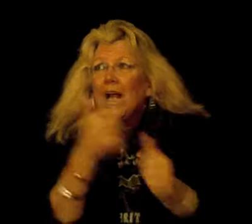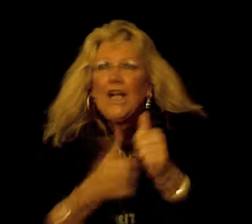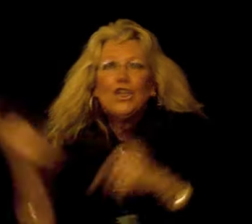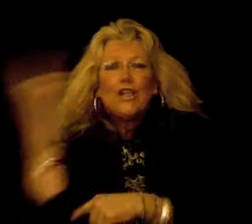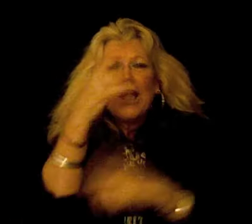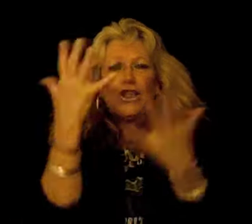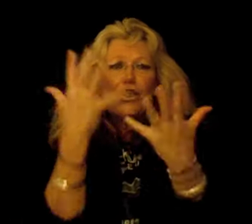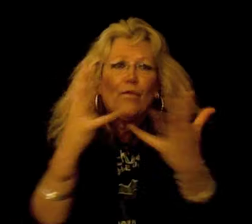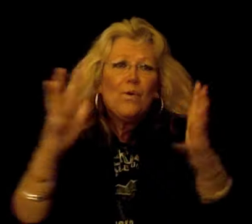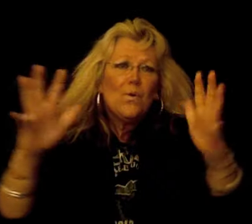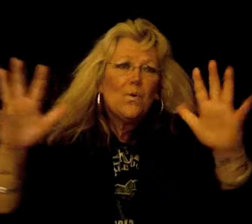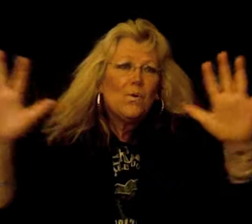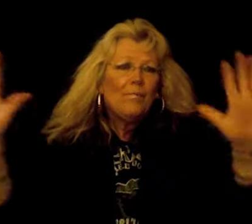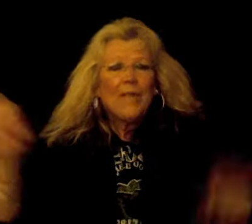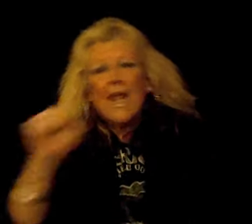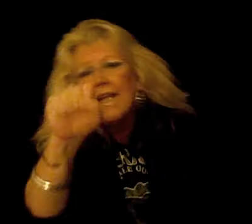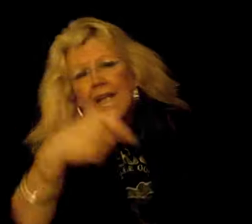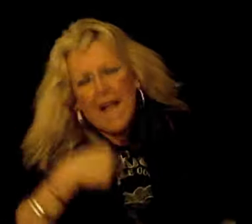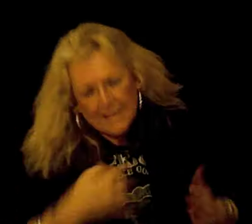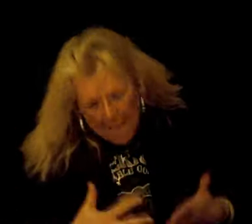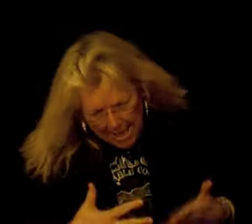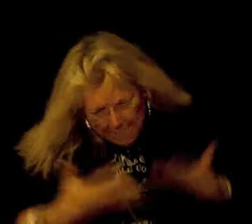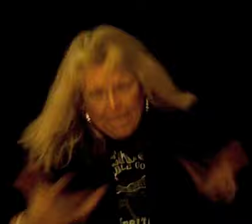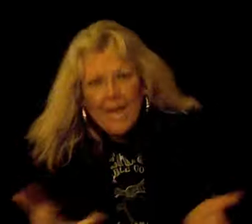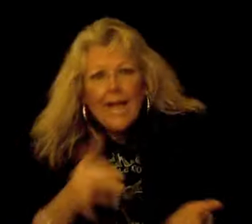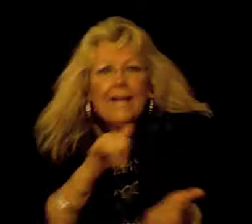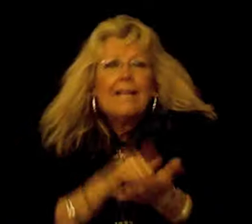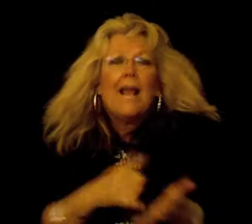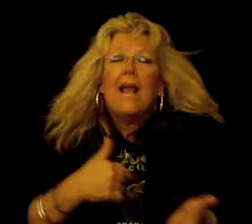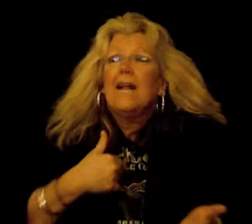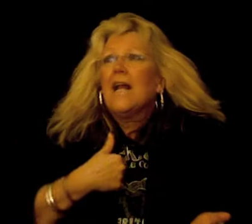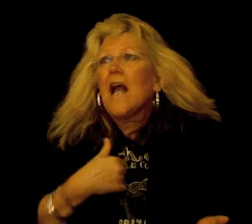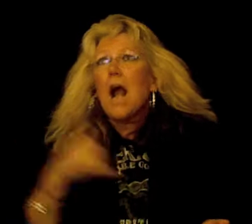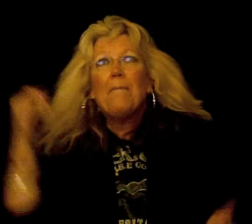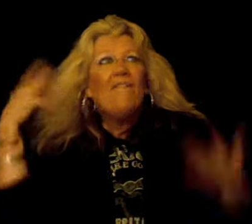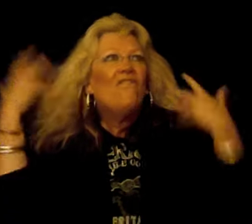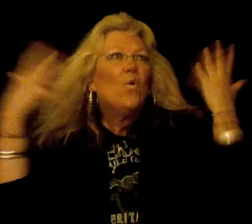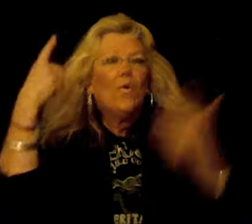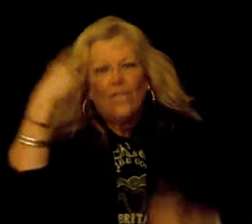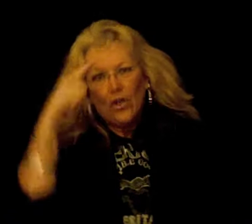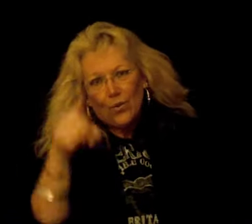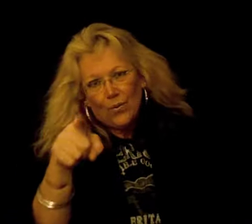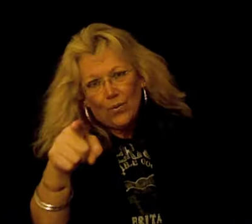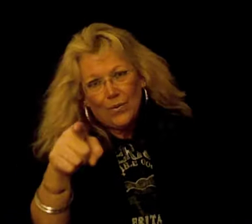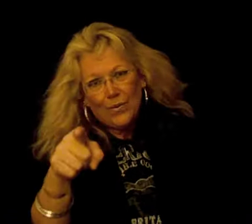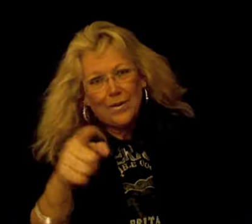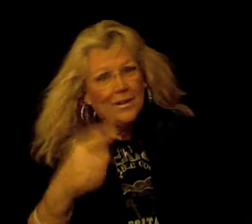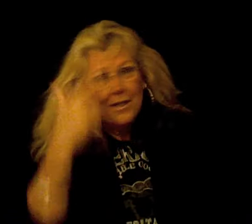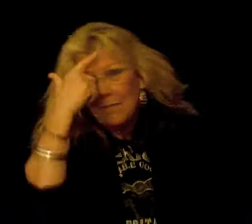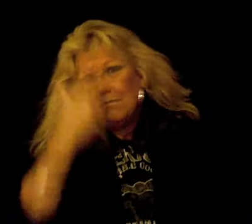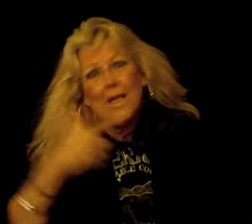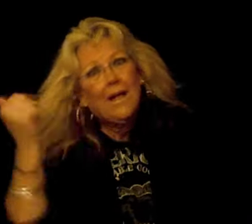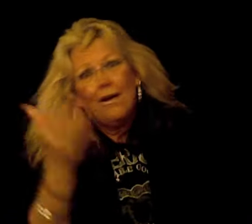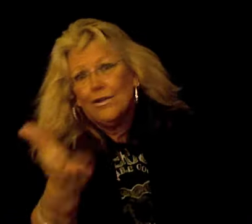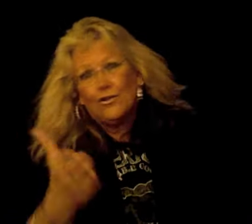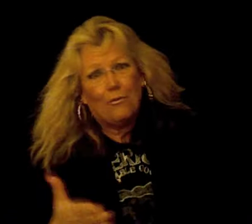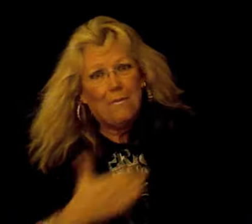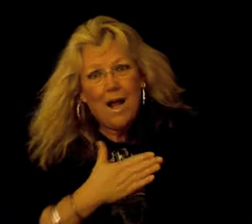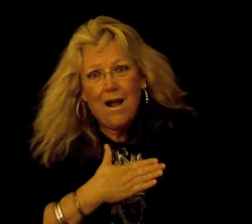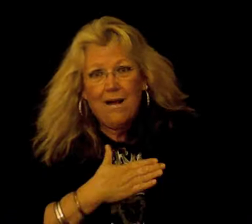each day's blue Guess I'll admit that I'm a fool for you Because you're mine,